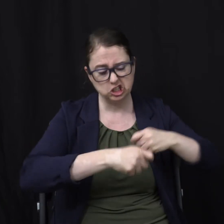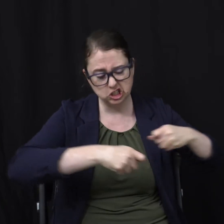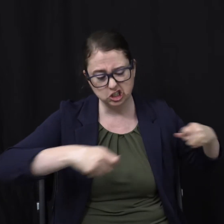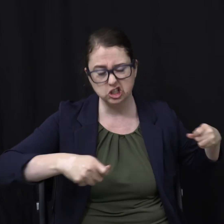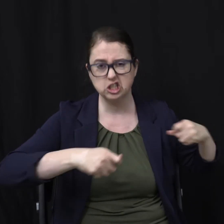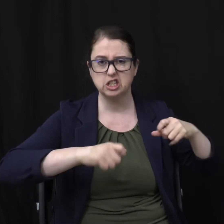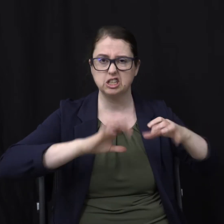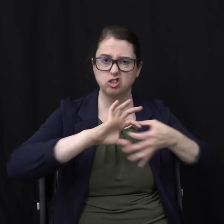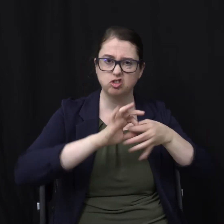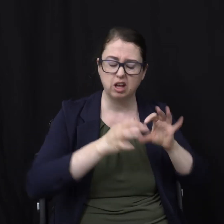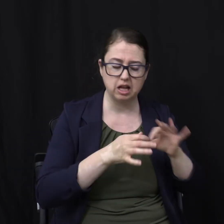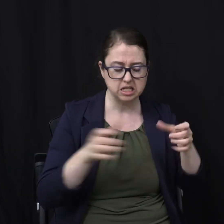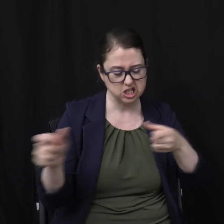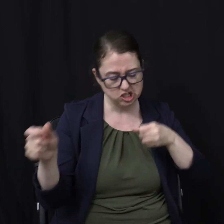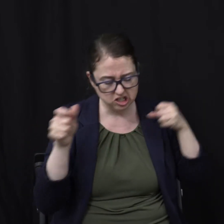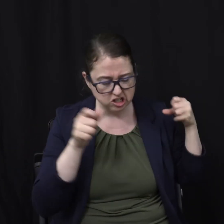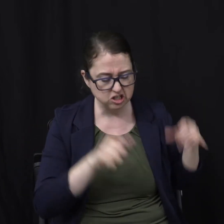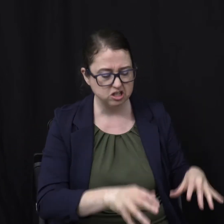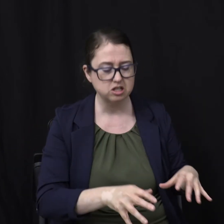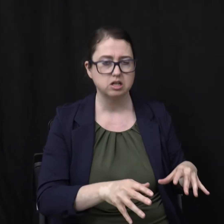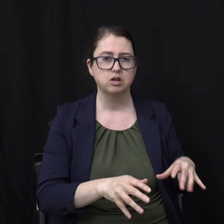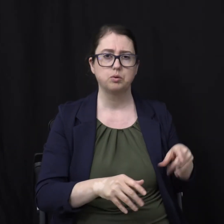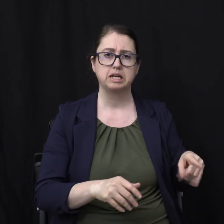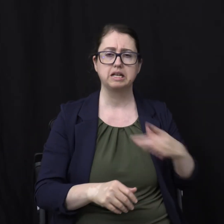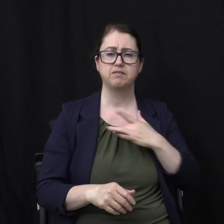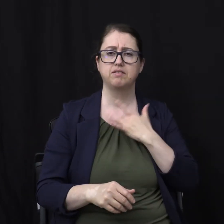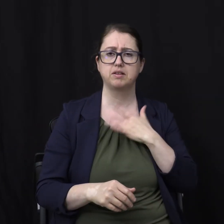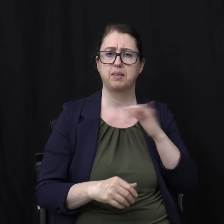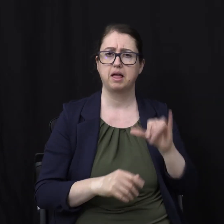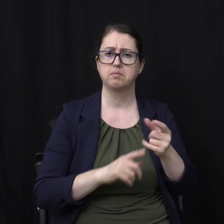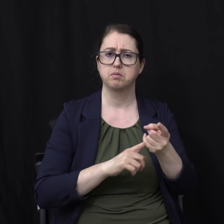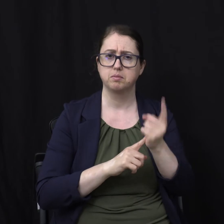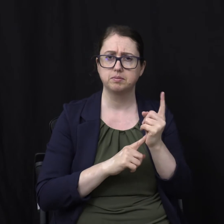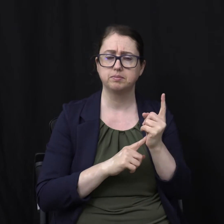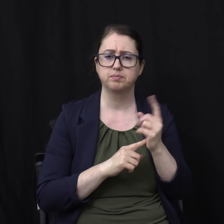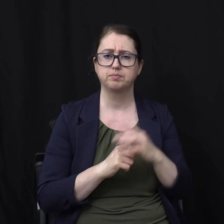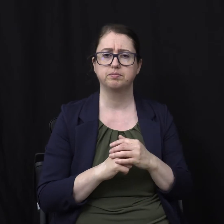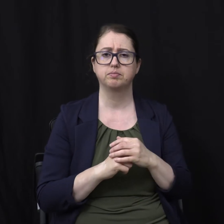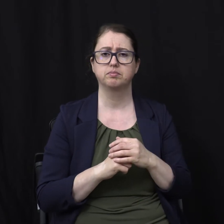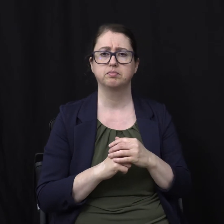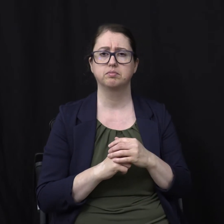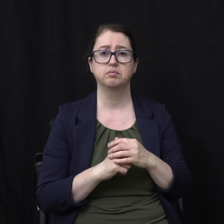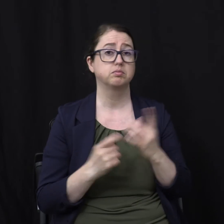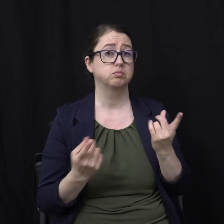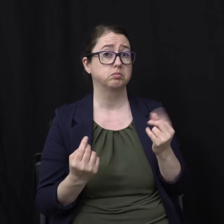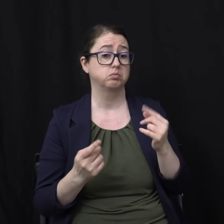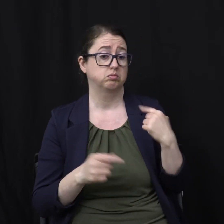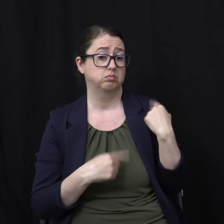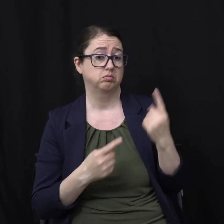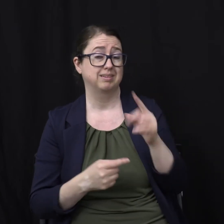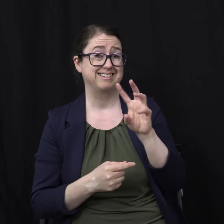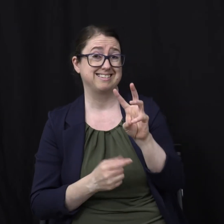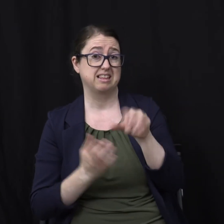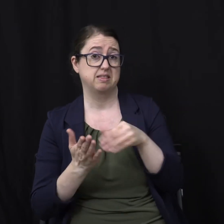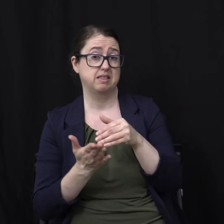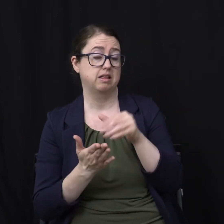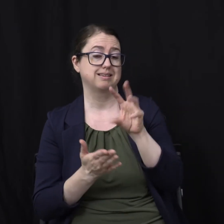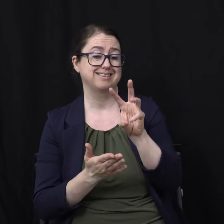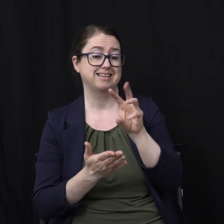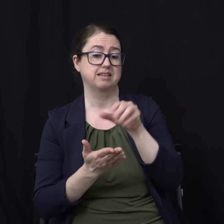waste And void What he must be Feeling at this moment All he has done For six thousand years Is deceive That's his